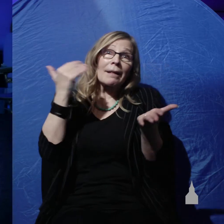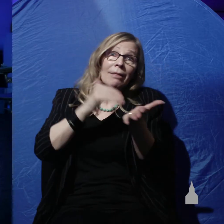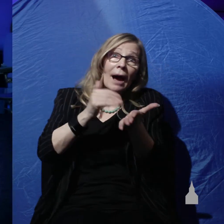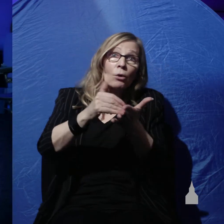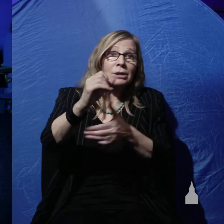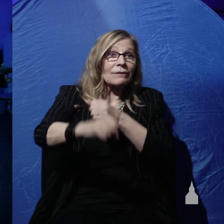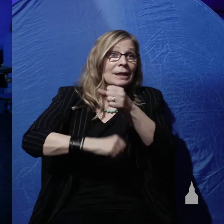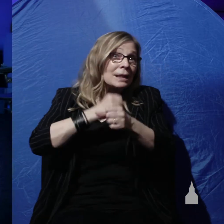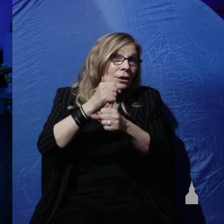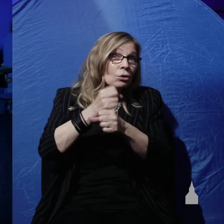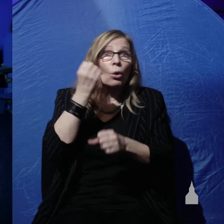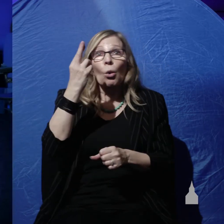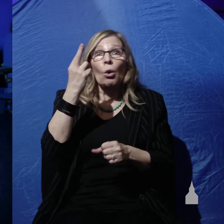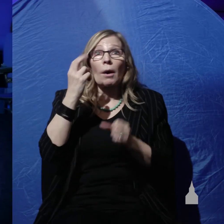or after many generations.